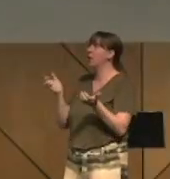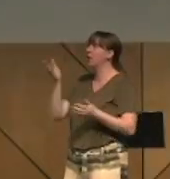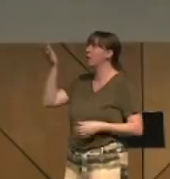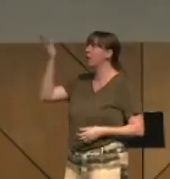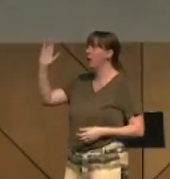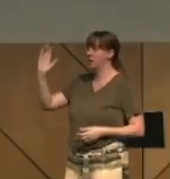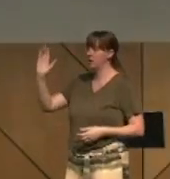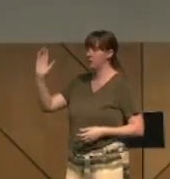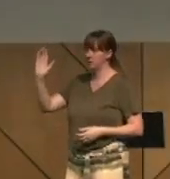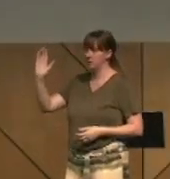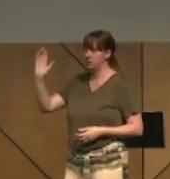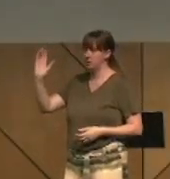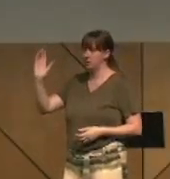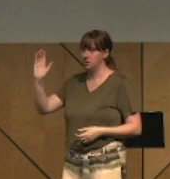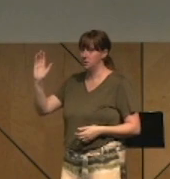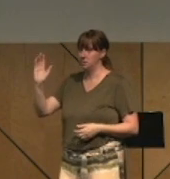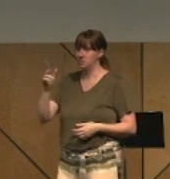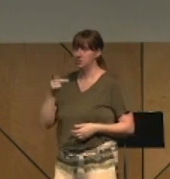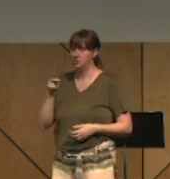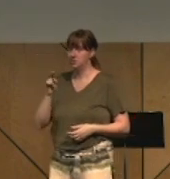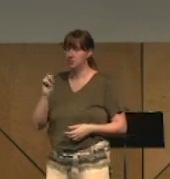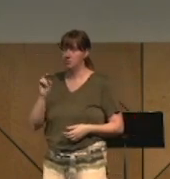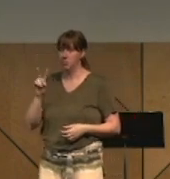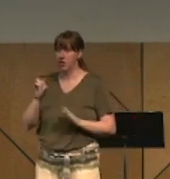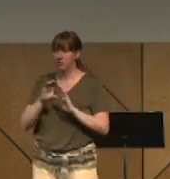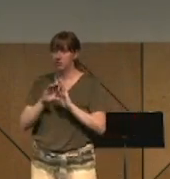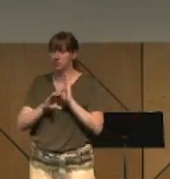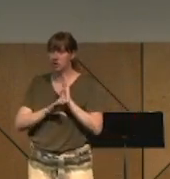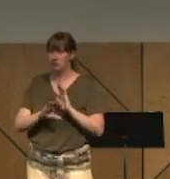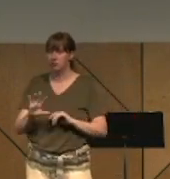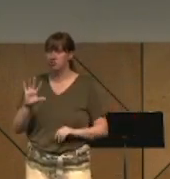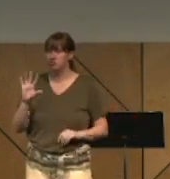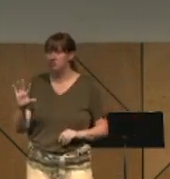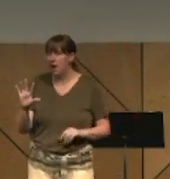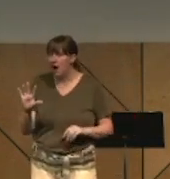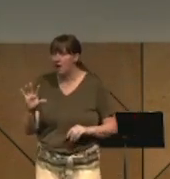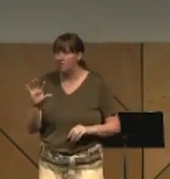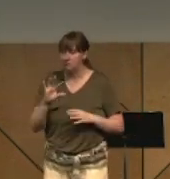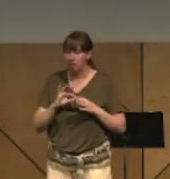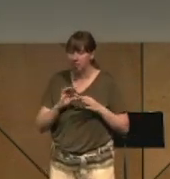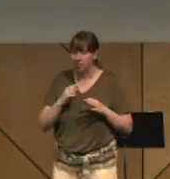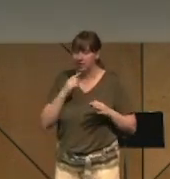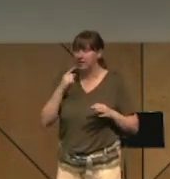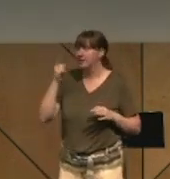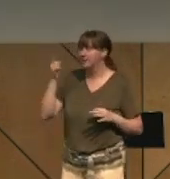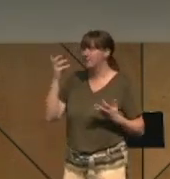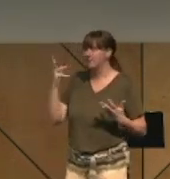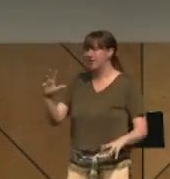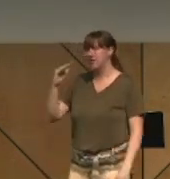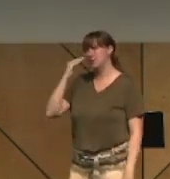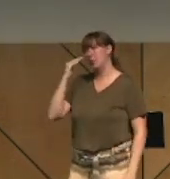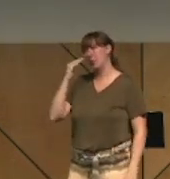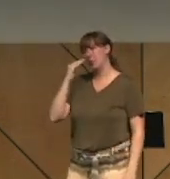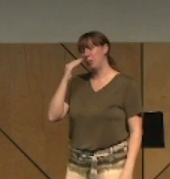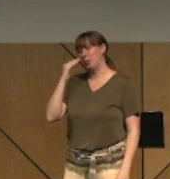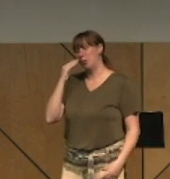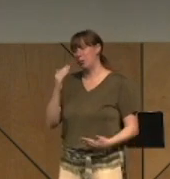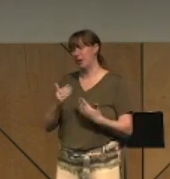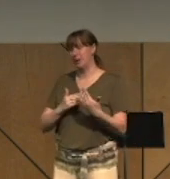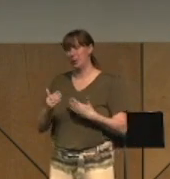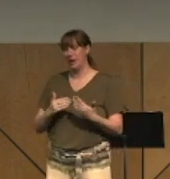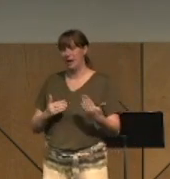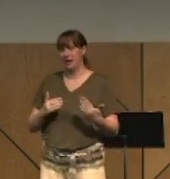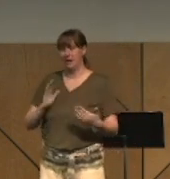Share it honestly with God. Proverbs chapter 5 says that he already knows it all, but our God is the kind of all